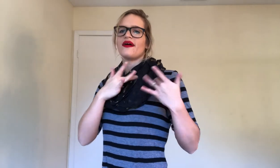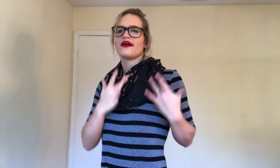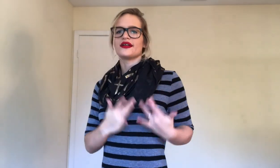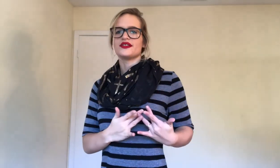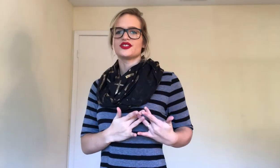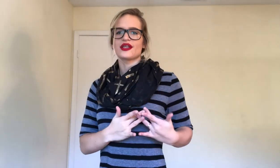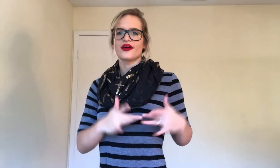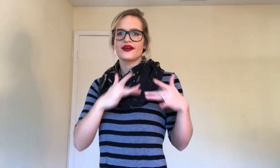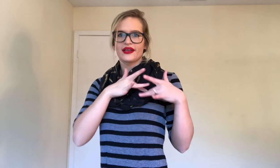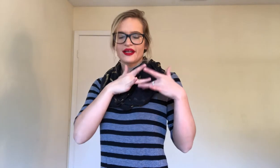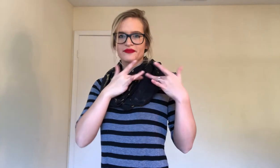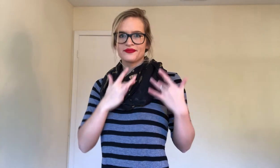Heart. You draw the heart again.